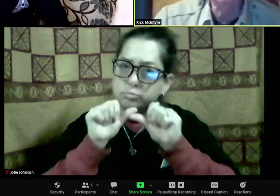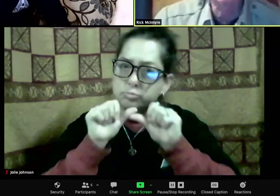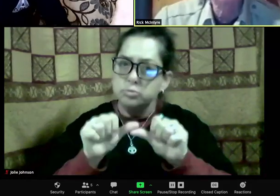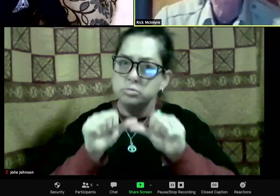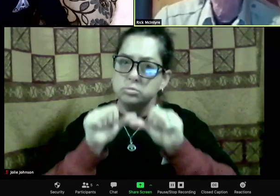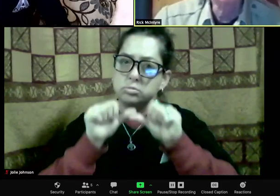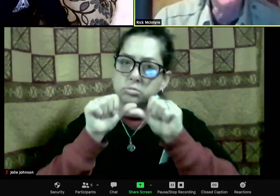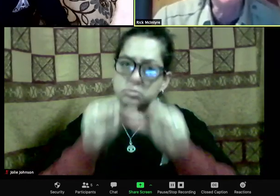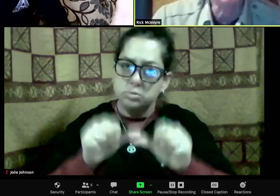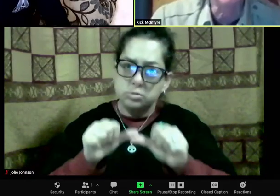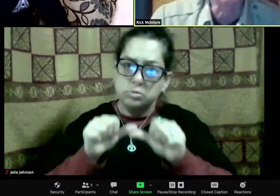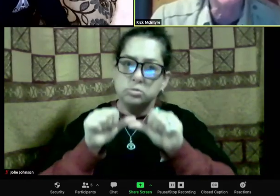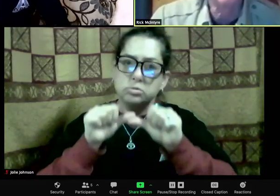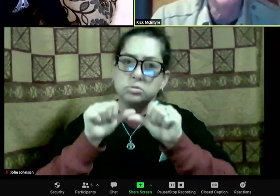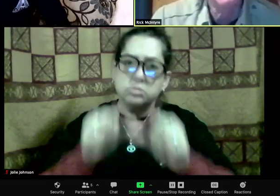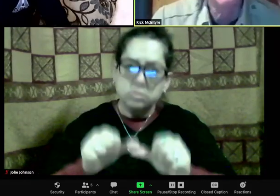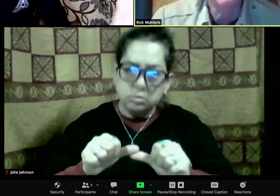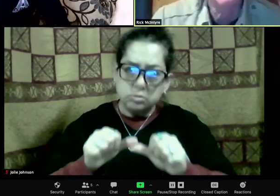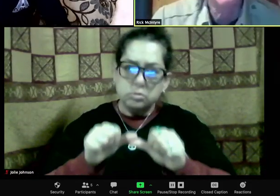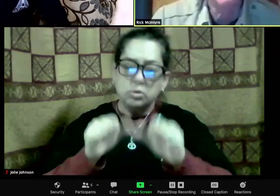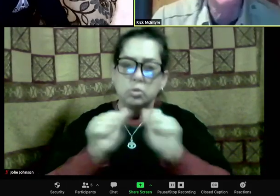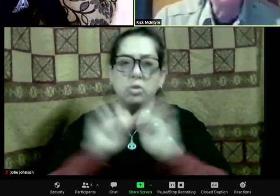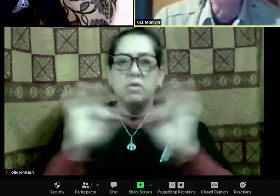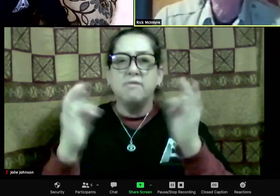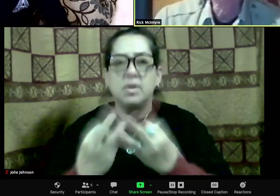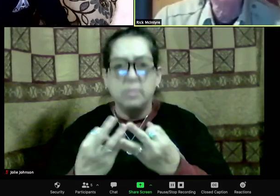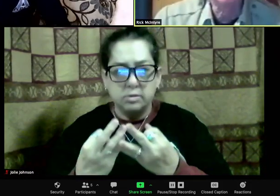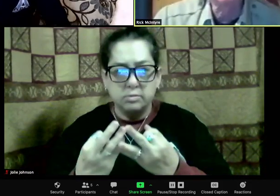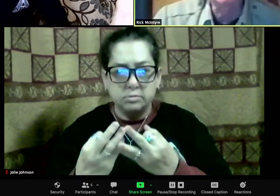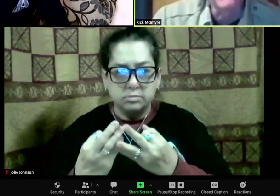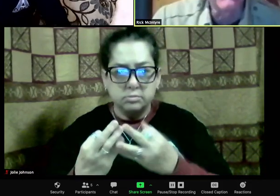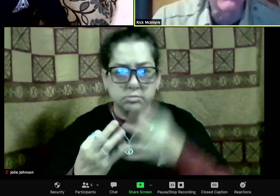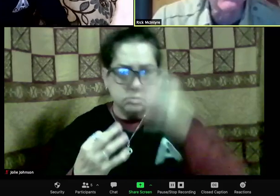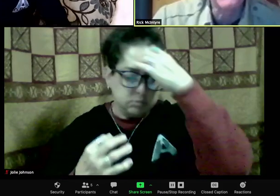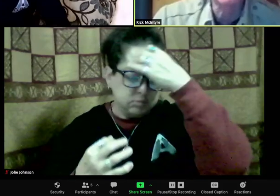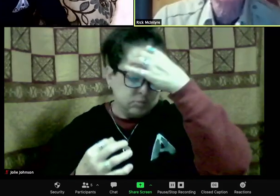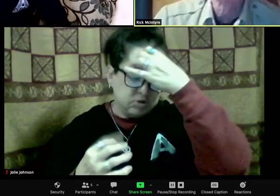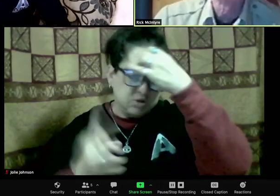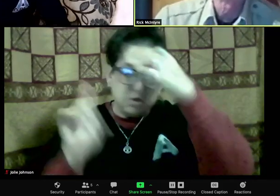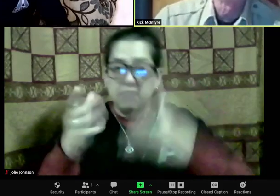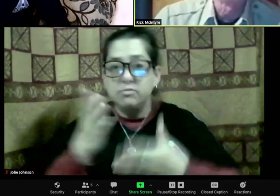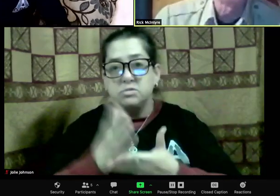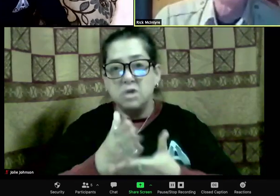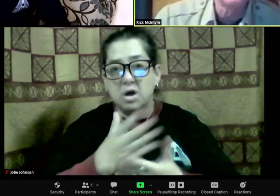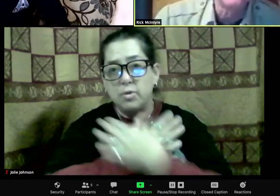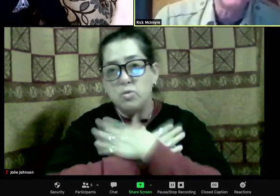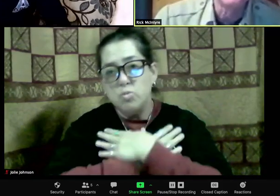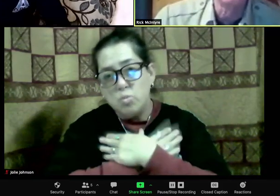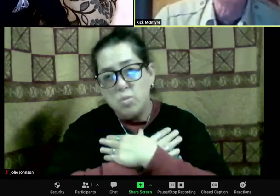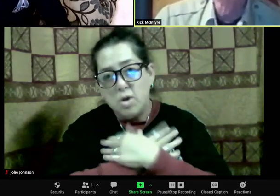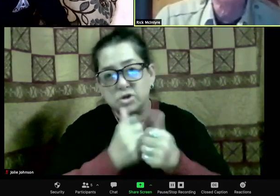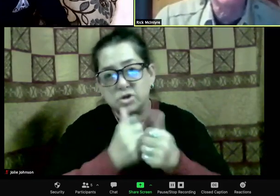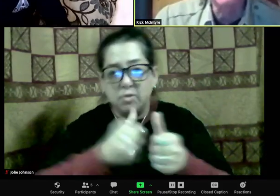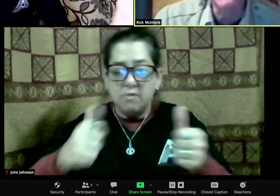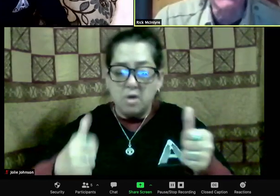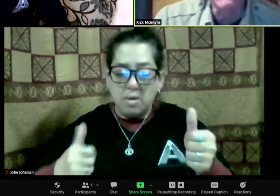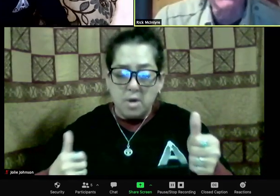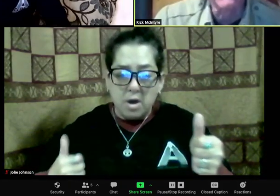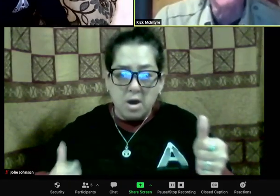lag behind. We weren't even sure if she was going to survive. A younger female took over the alpha position.